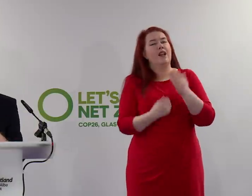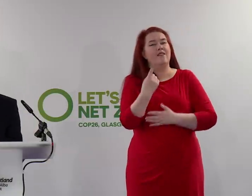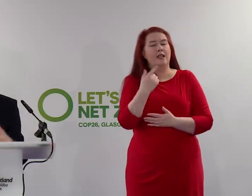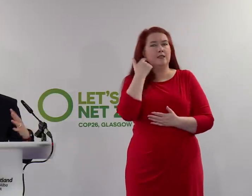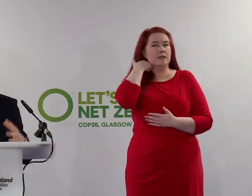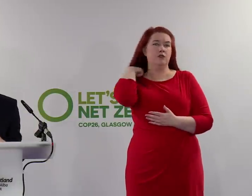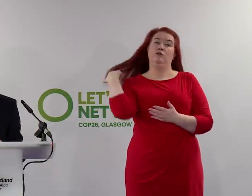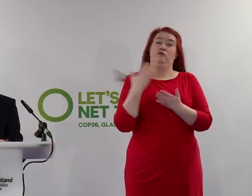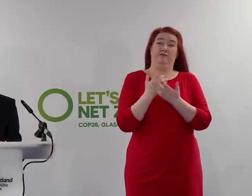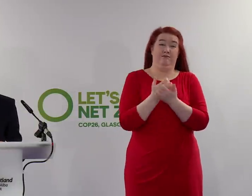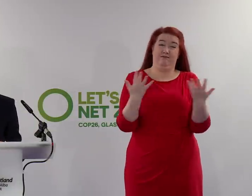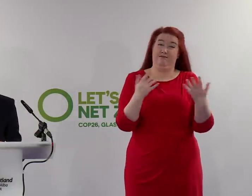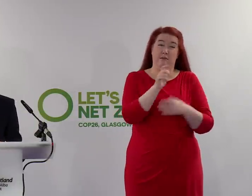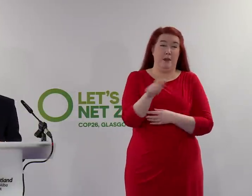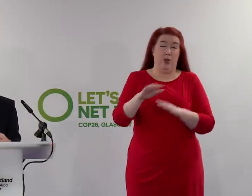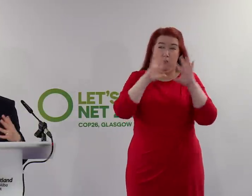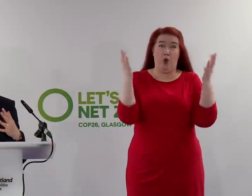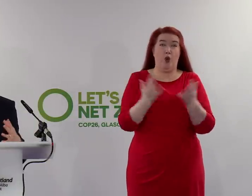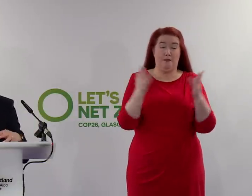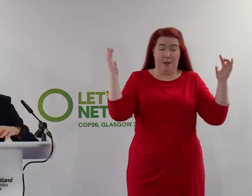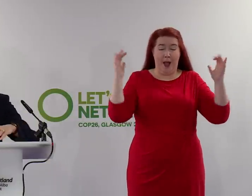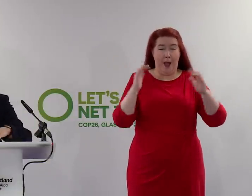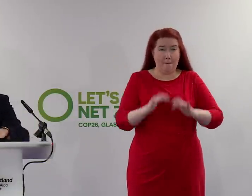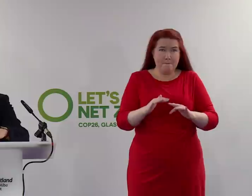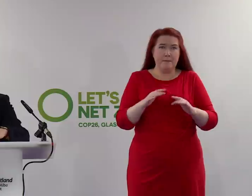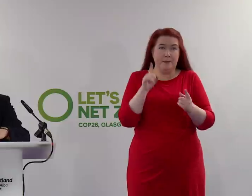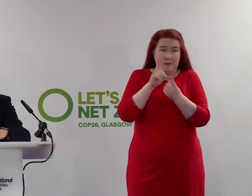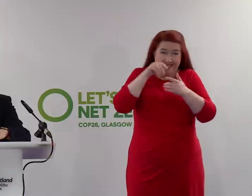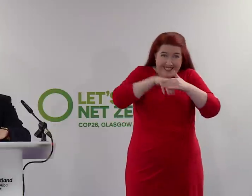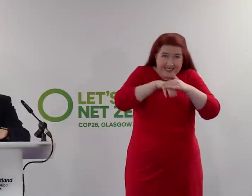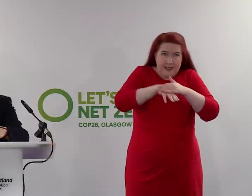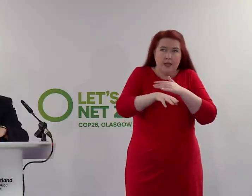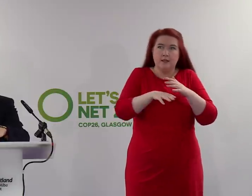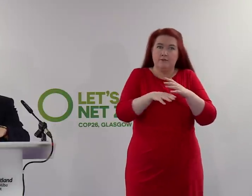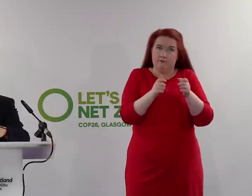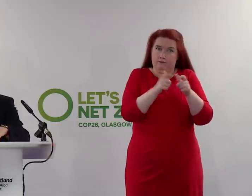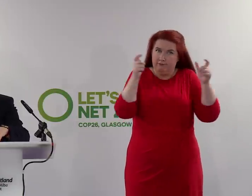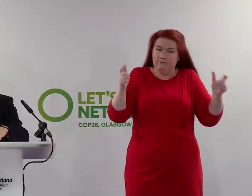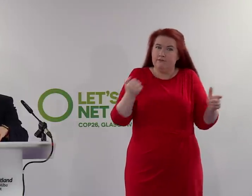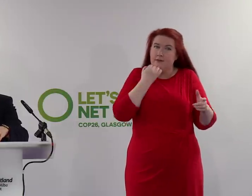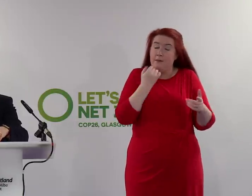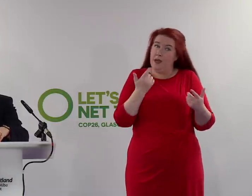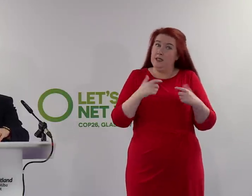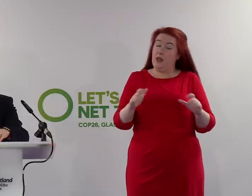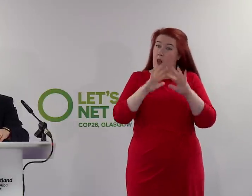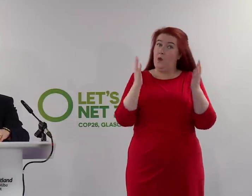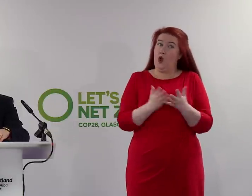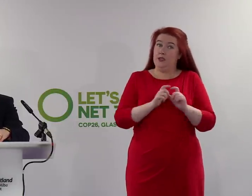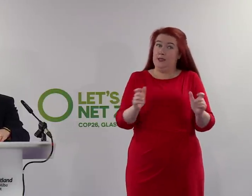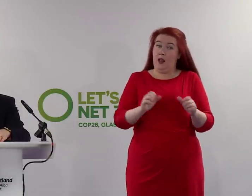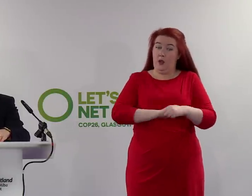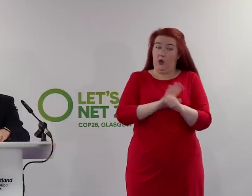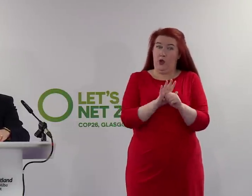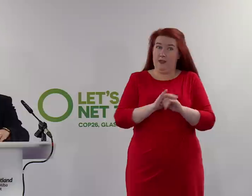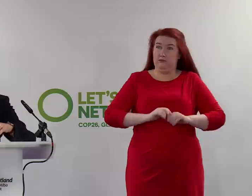people from all around the world together to meet indoors in large numbers while the world is still in the midst of a pandemic,